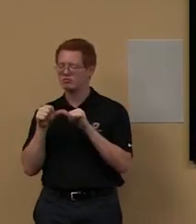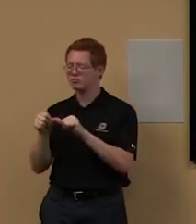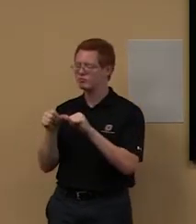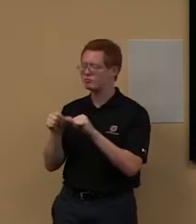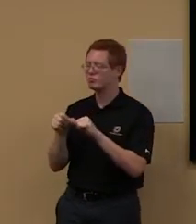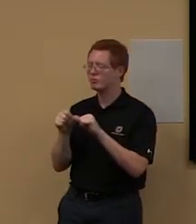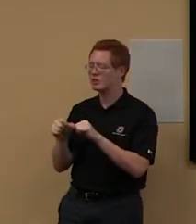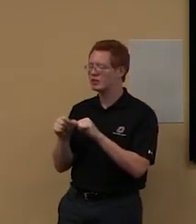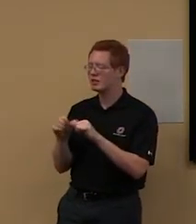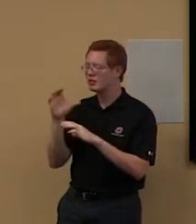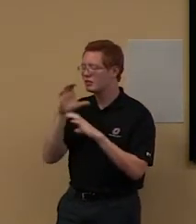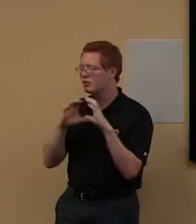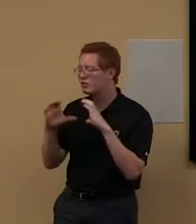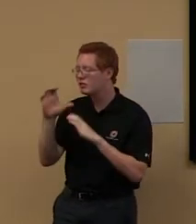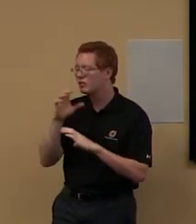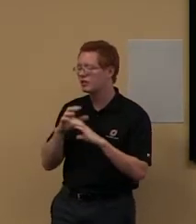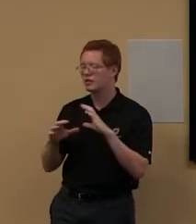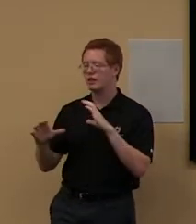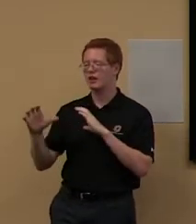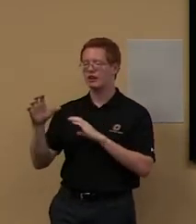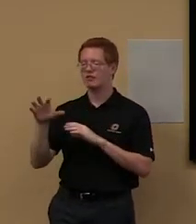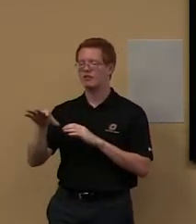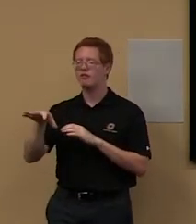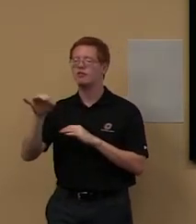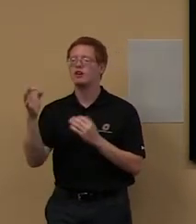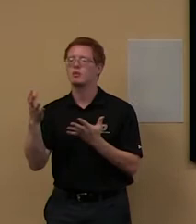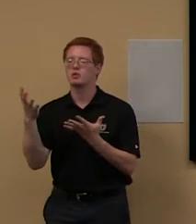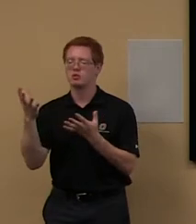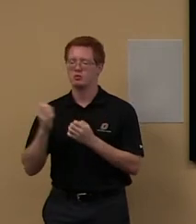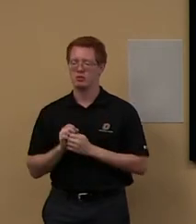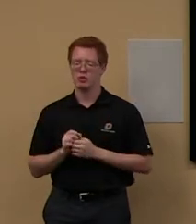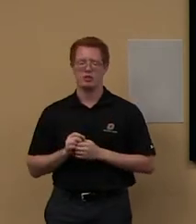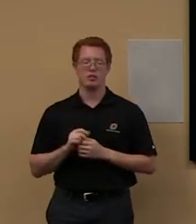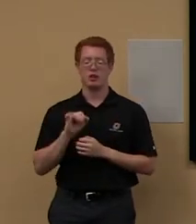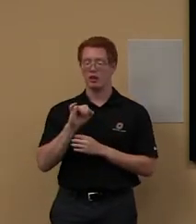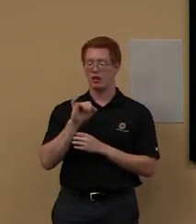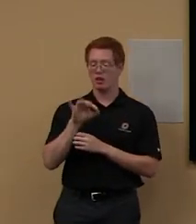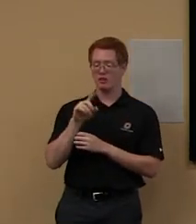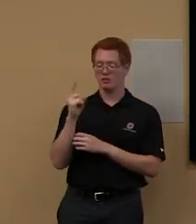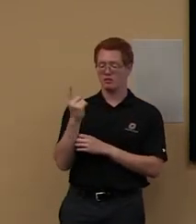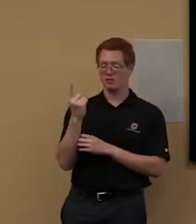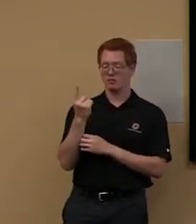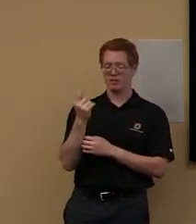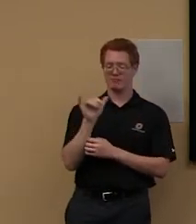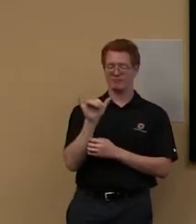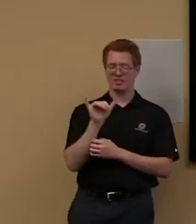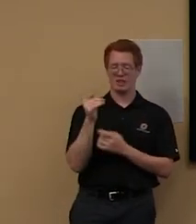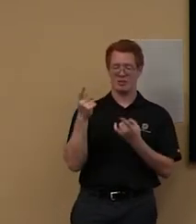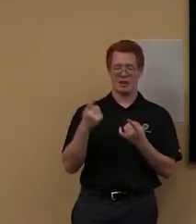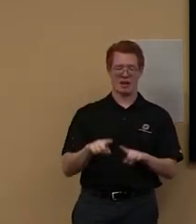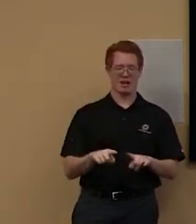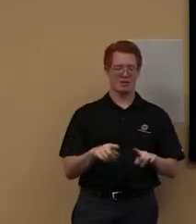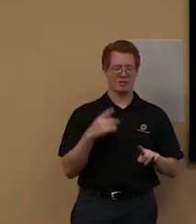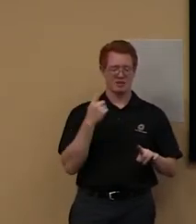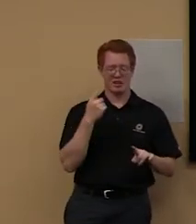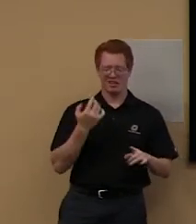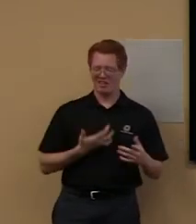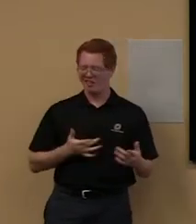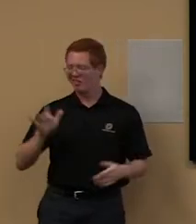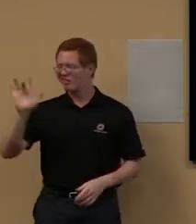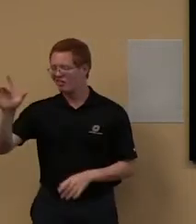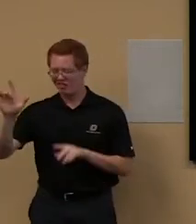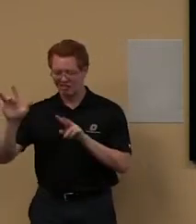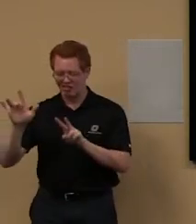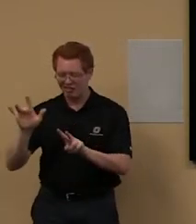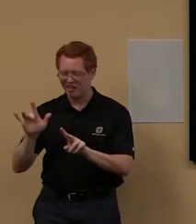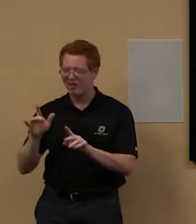Um, if something like this happens to you and you're looking for a very specific article and you're like, well I clicked on both of those full, full